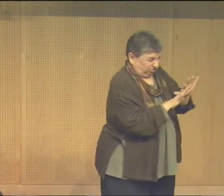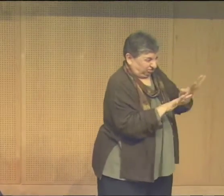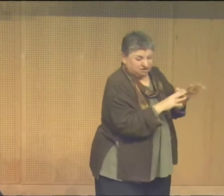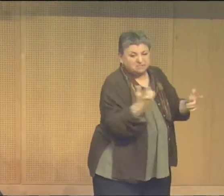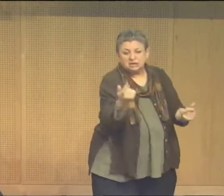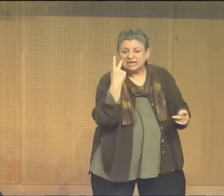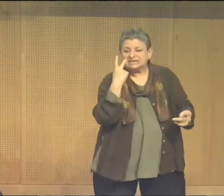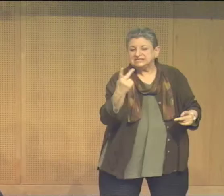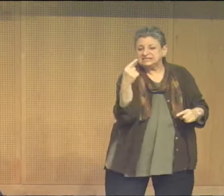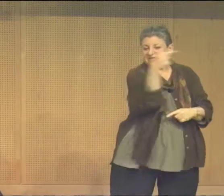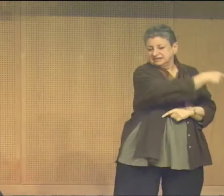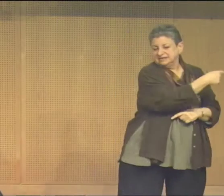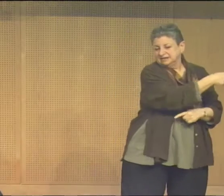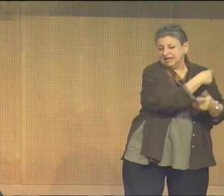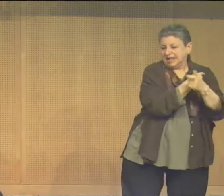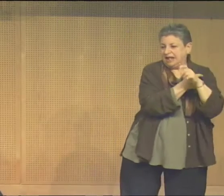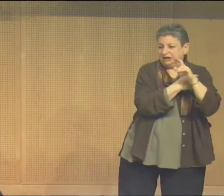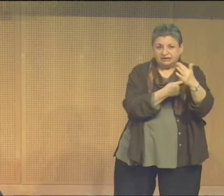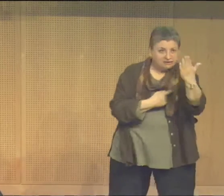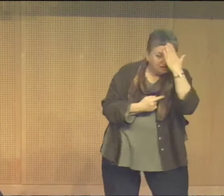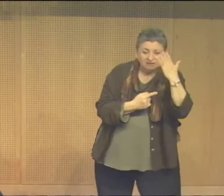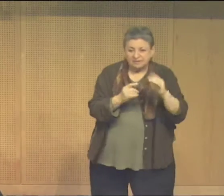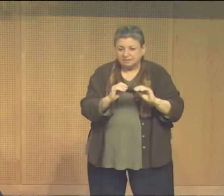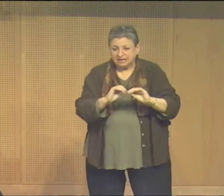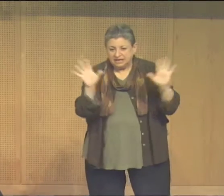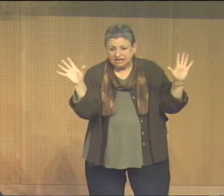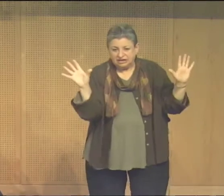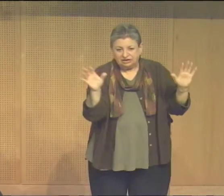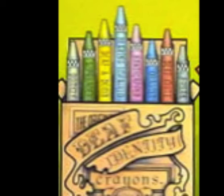this can get close-ups on them well you'll able to see it in the gallery you can get